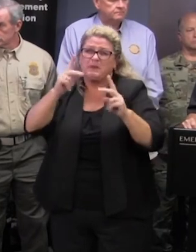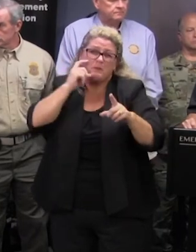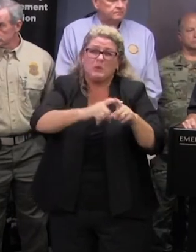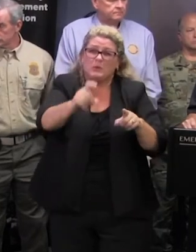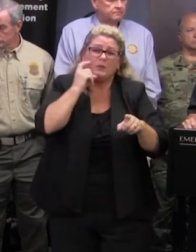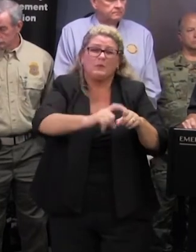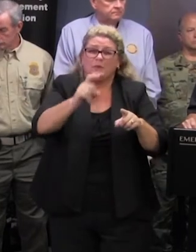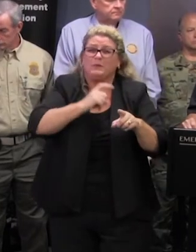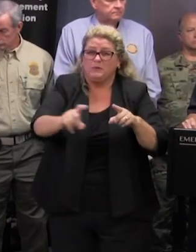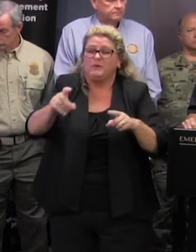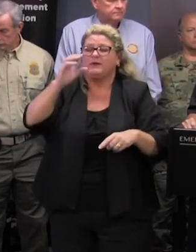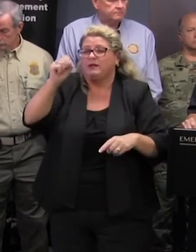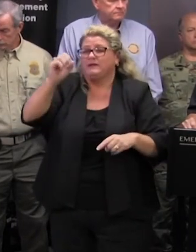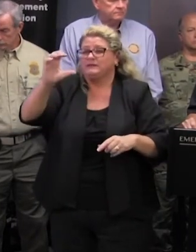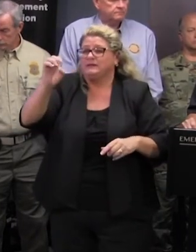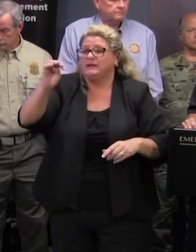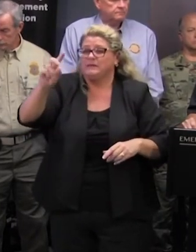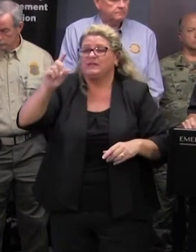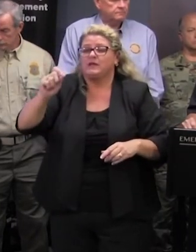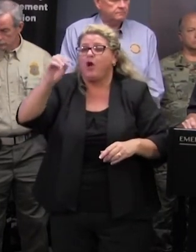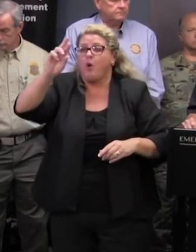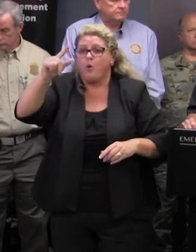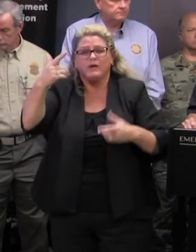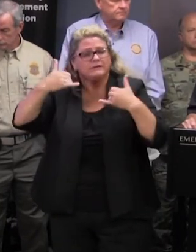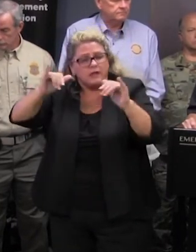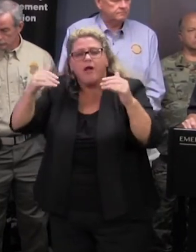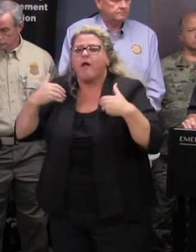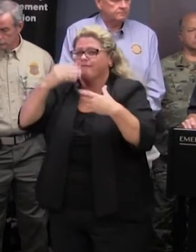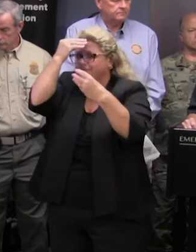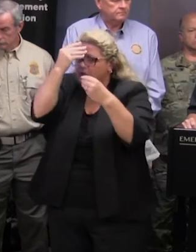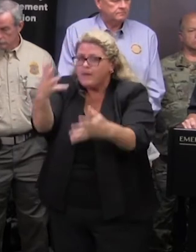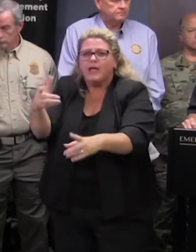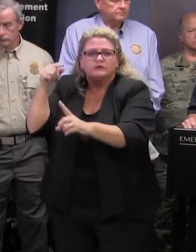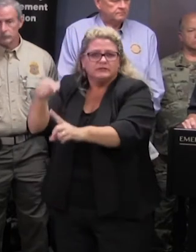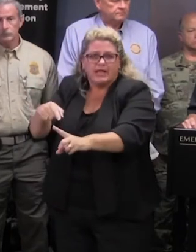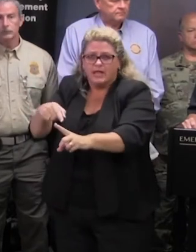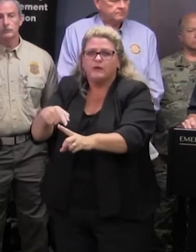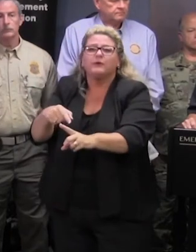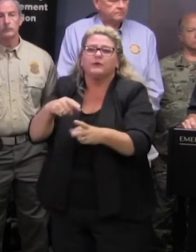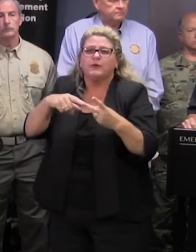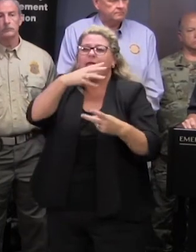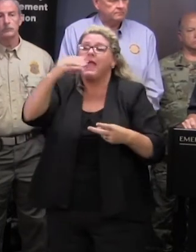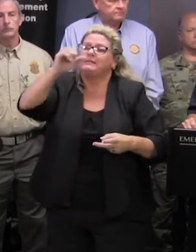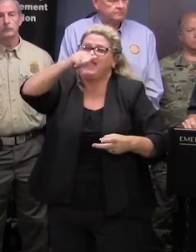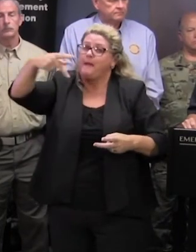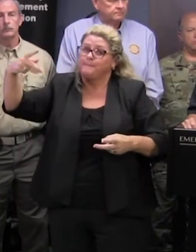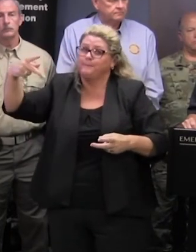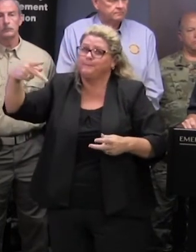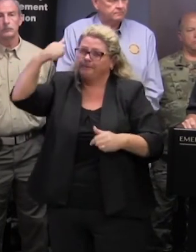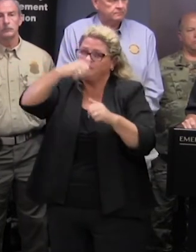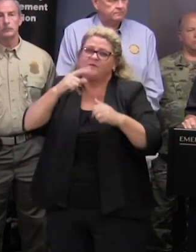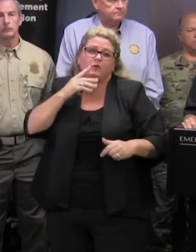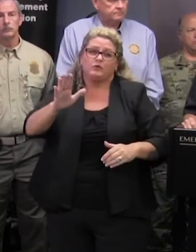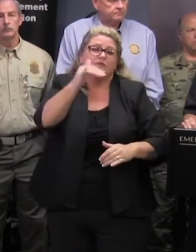scemd.org is a good place to go for any disaster information and also our mobile app on on your cell